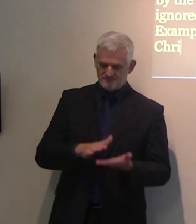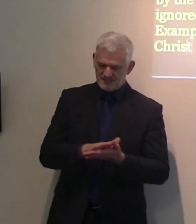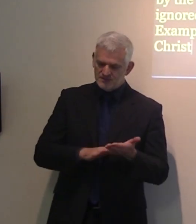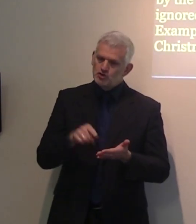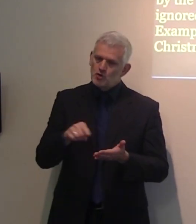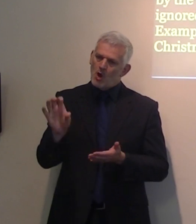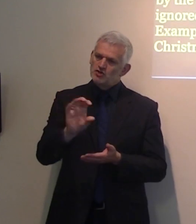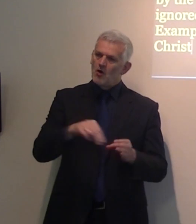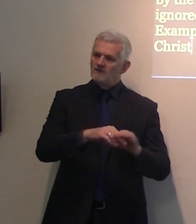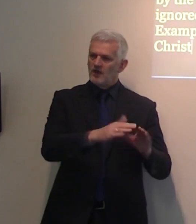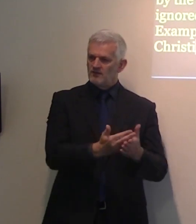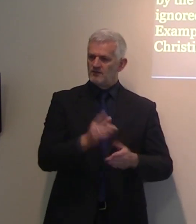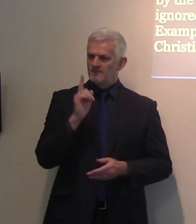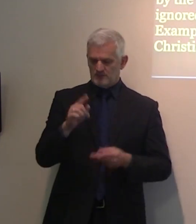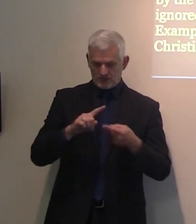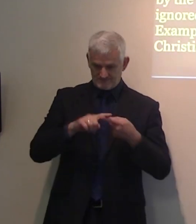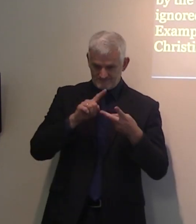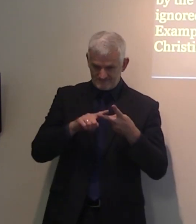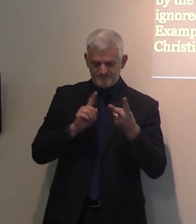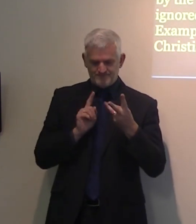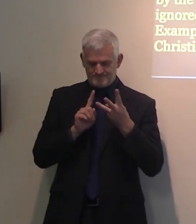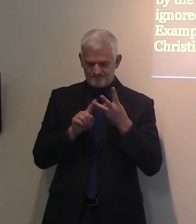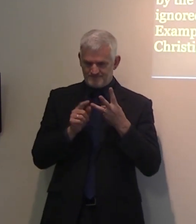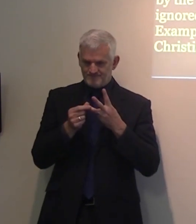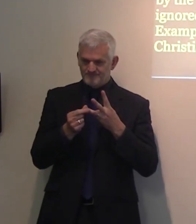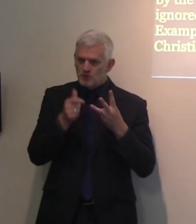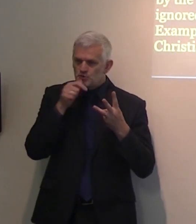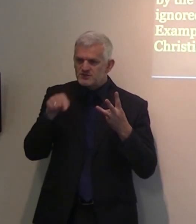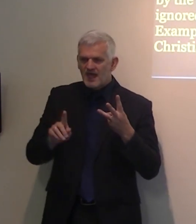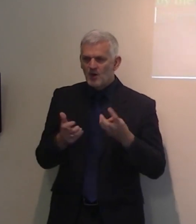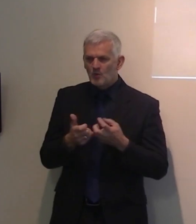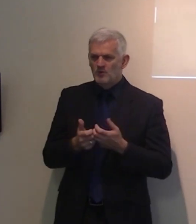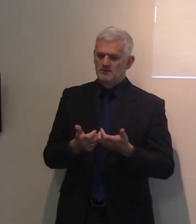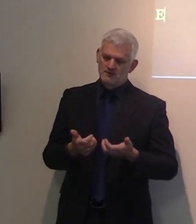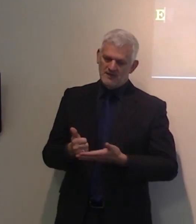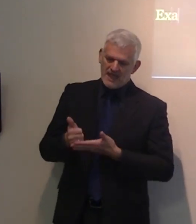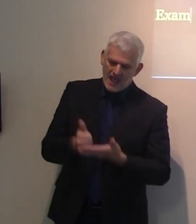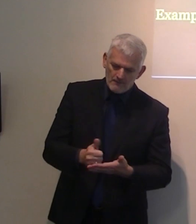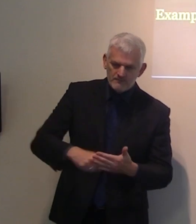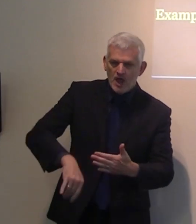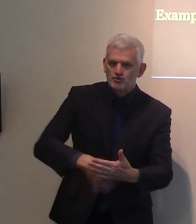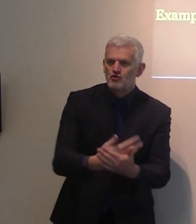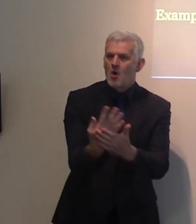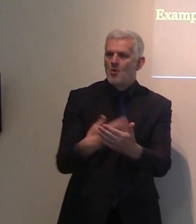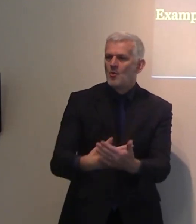the third quality, salt is also a fertilizer, which means that the soil